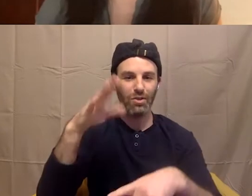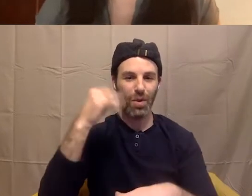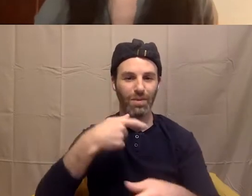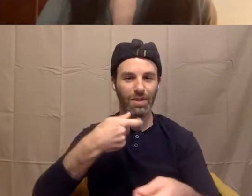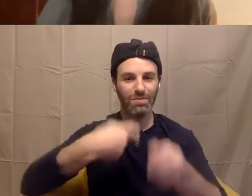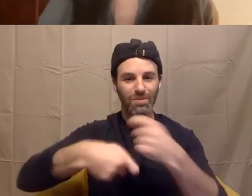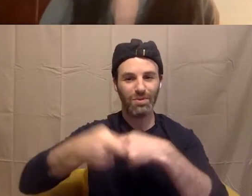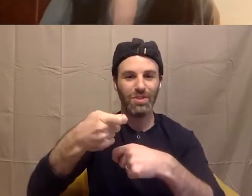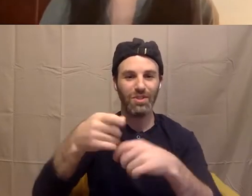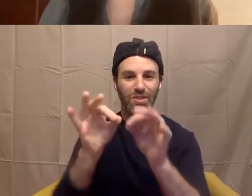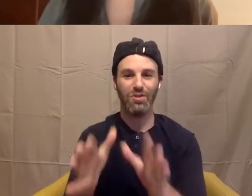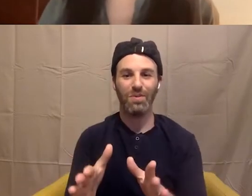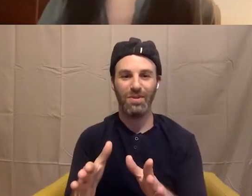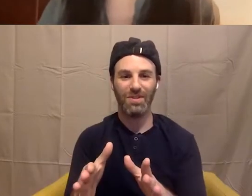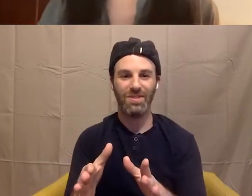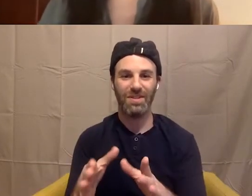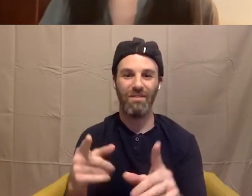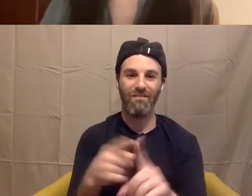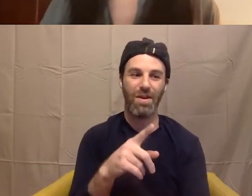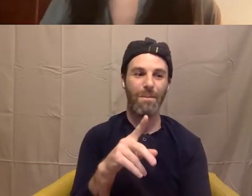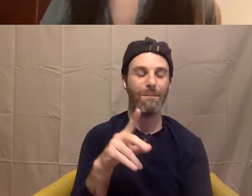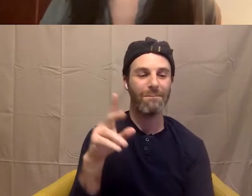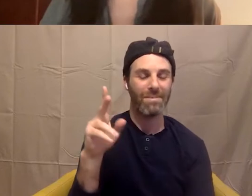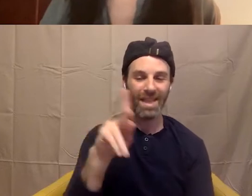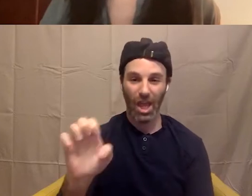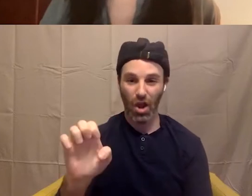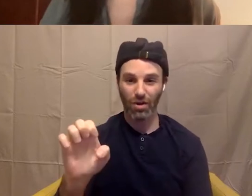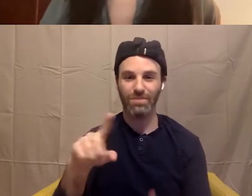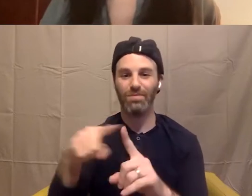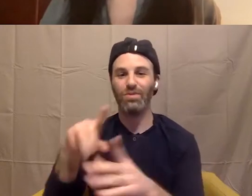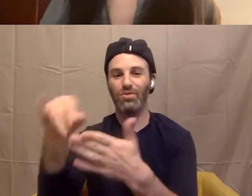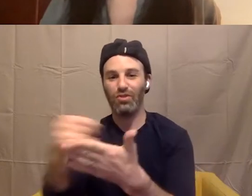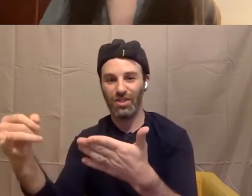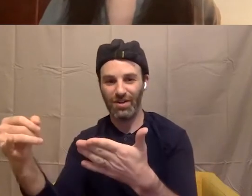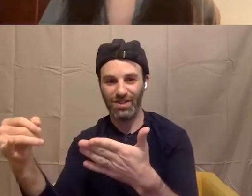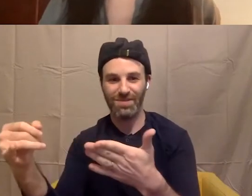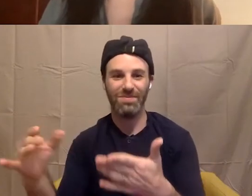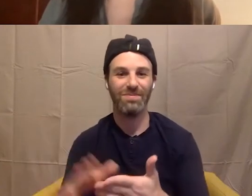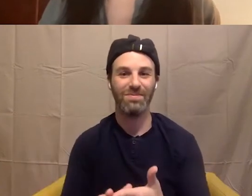from Chiara. Thank you to Jared. Give everyone a chance to repin.